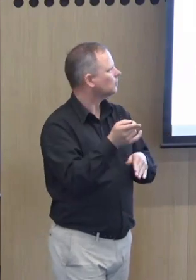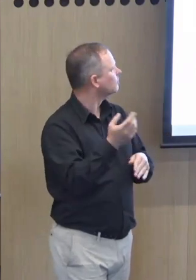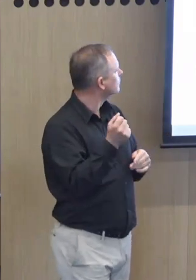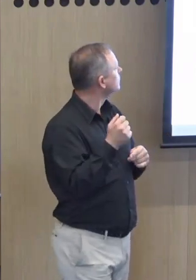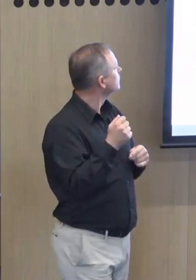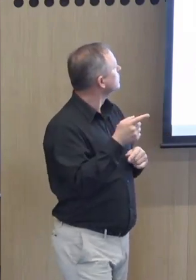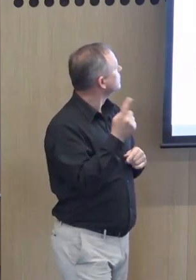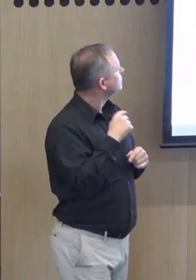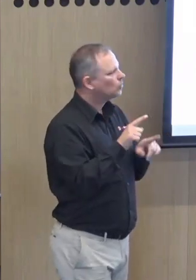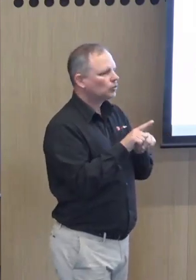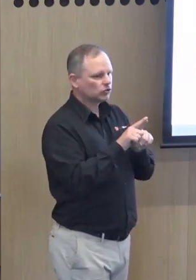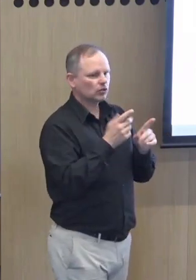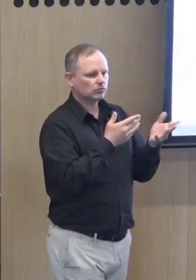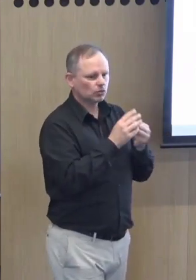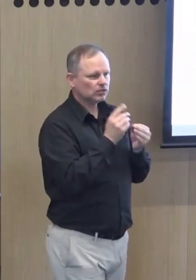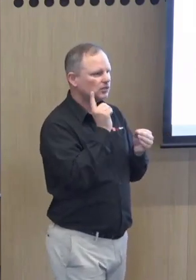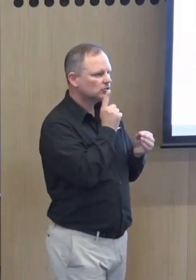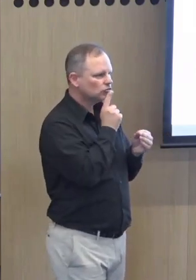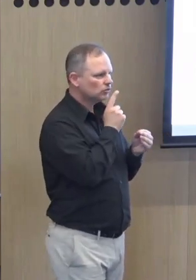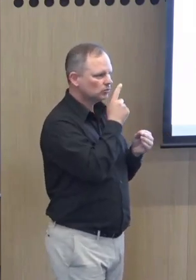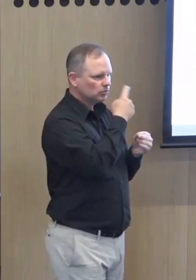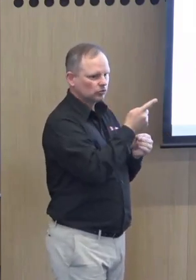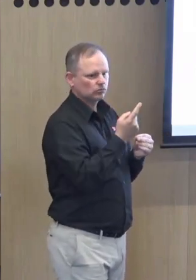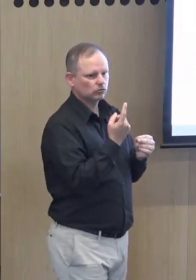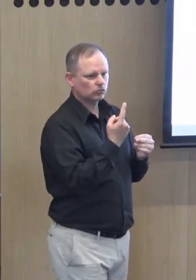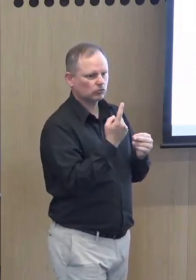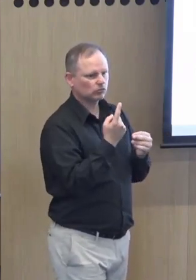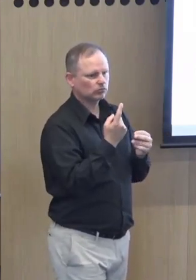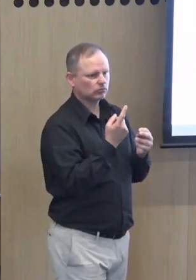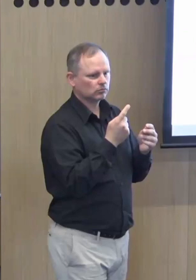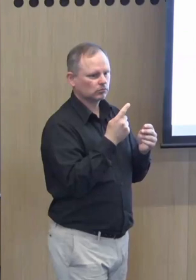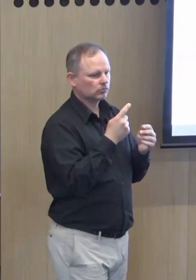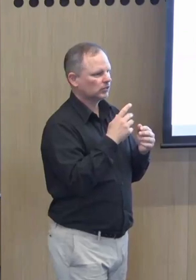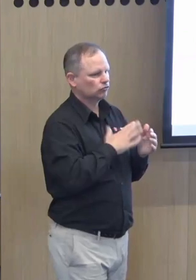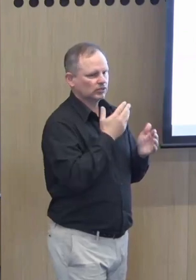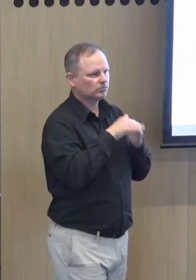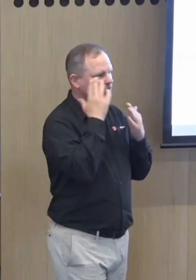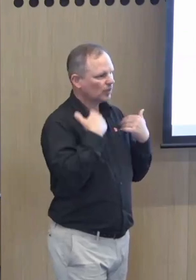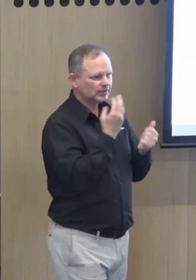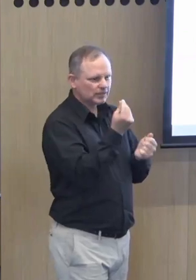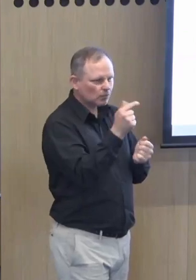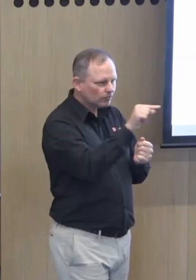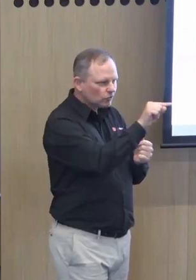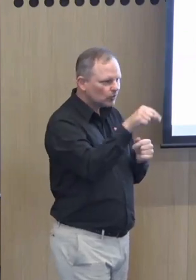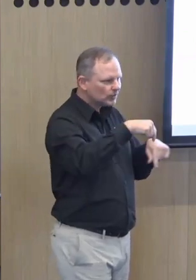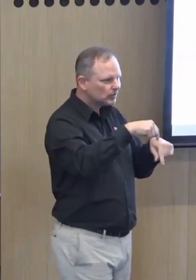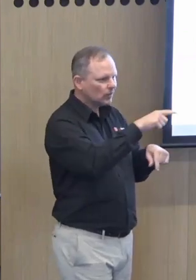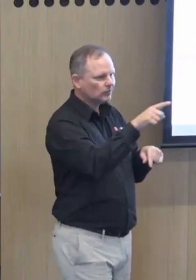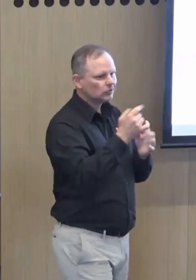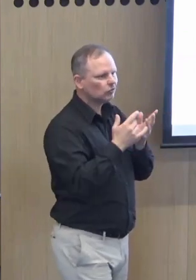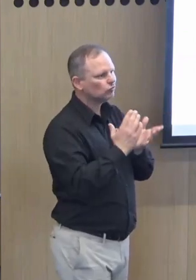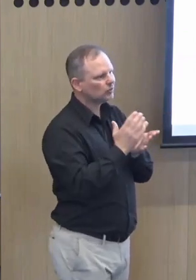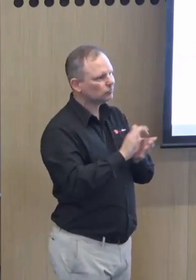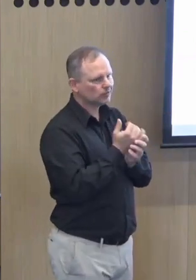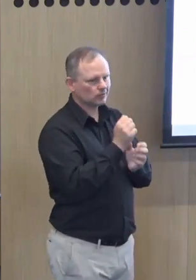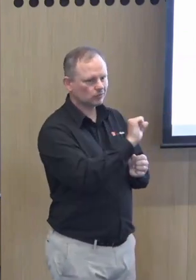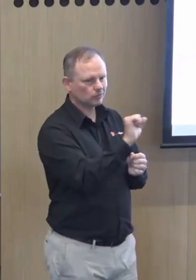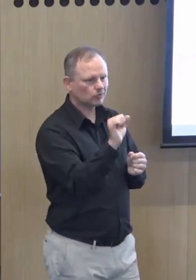and experiences that they've had. We've also worked with deaf and hard of hearing mental health professional people. Some of you are here today. really